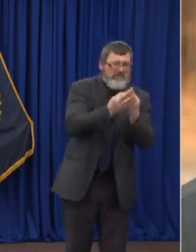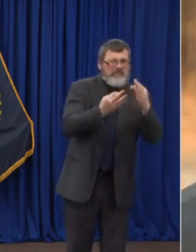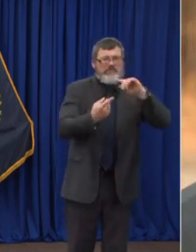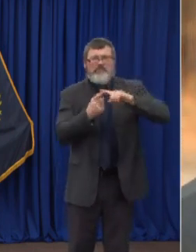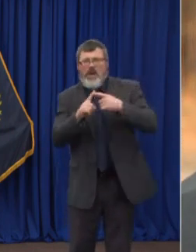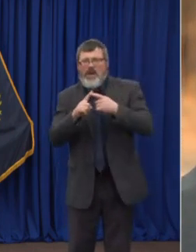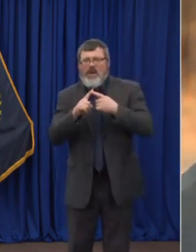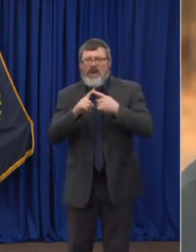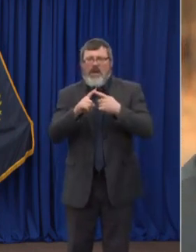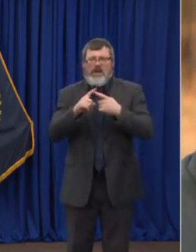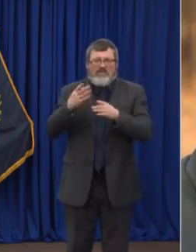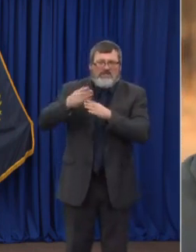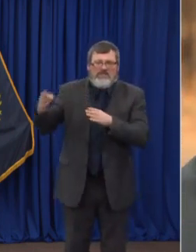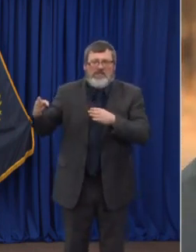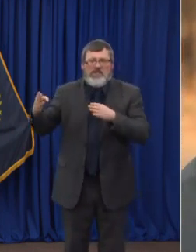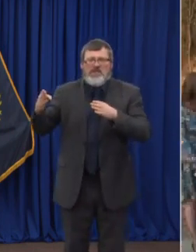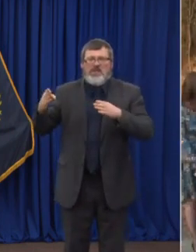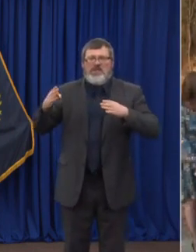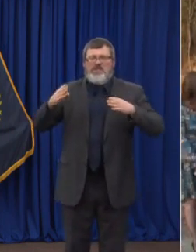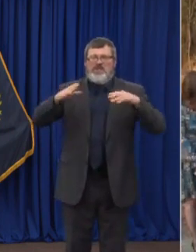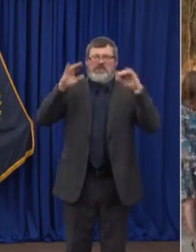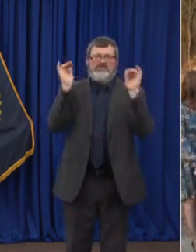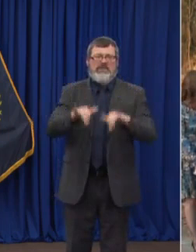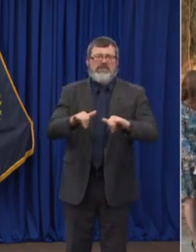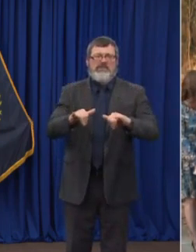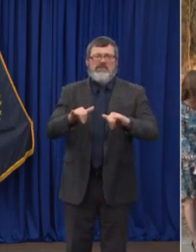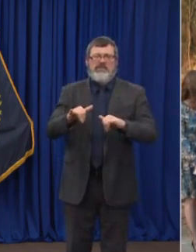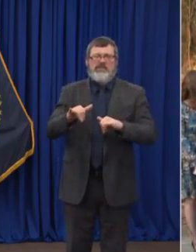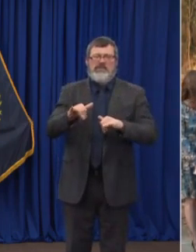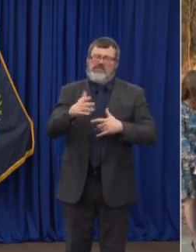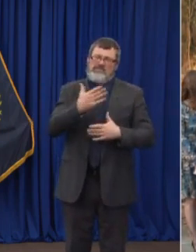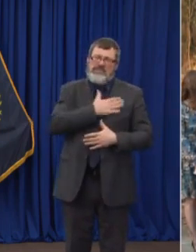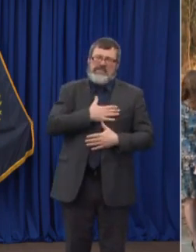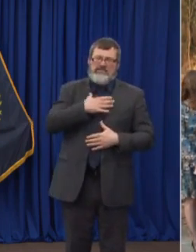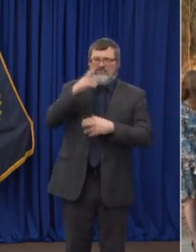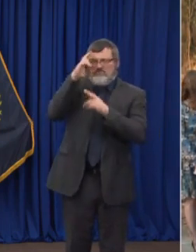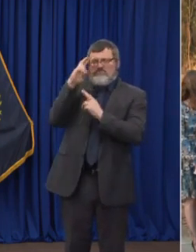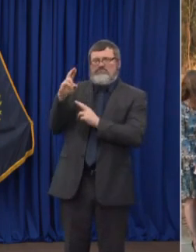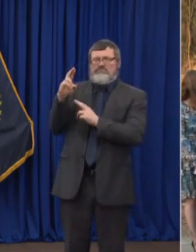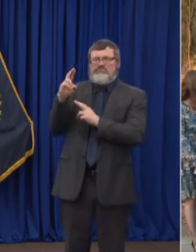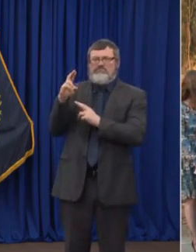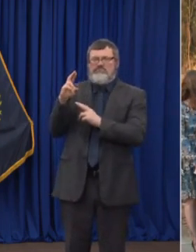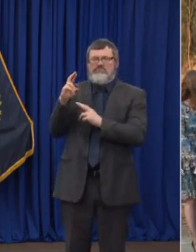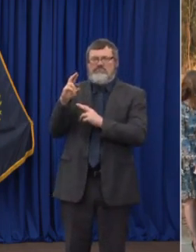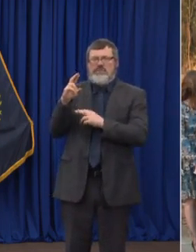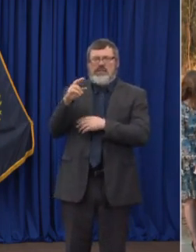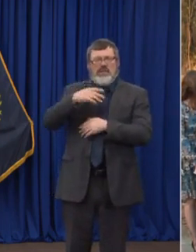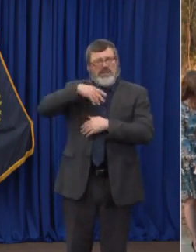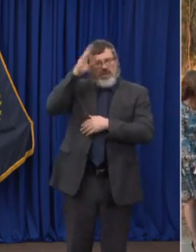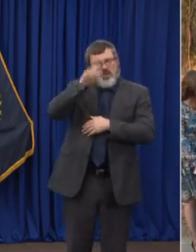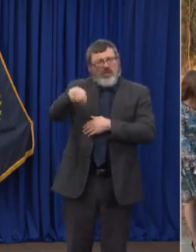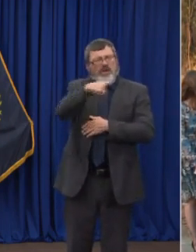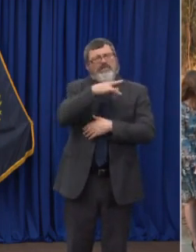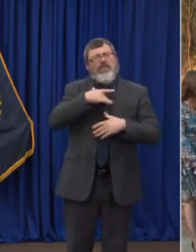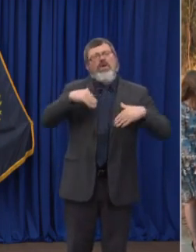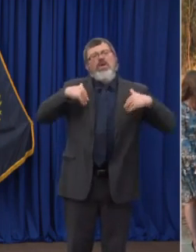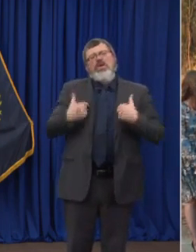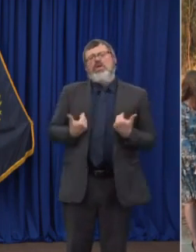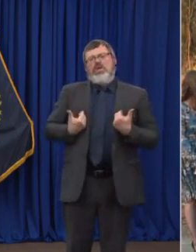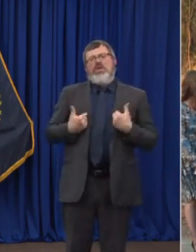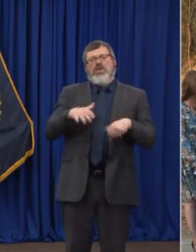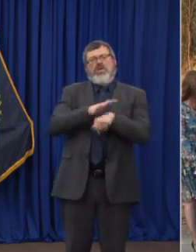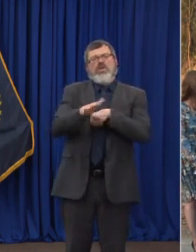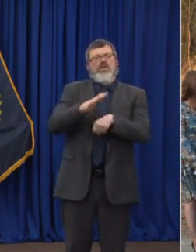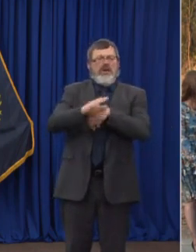and have to maintain it. As much as COVID fatigue is setting in with a lot of folks, now more than ever, especially given